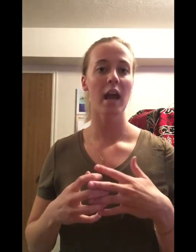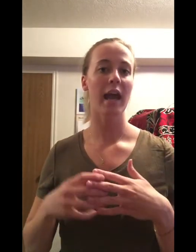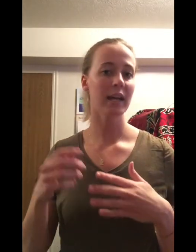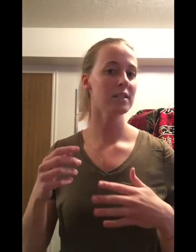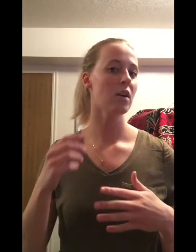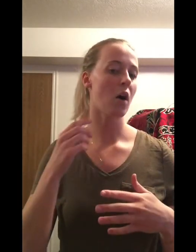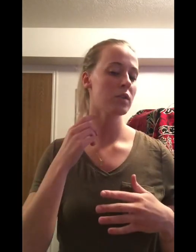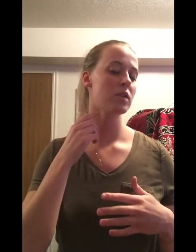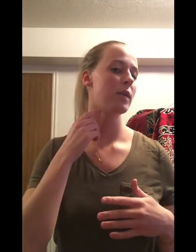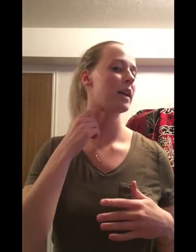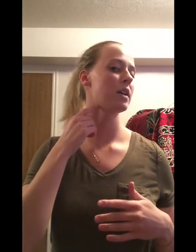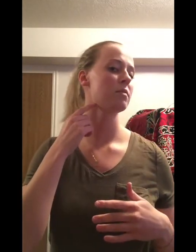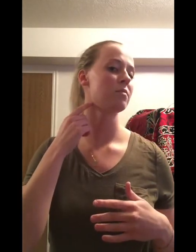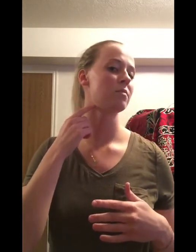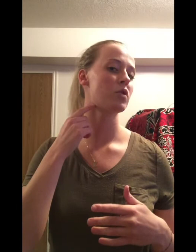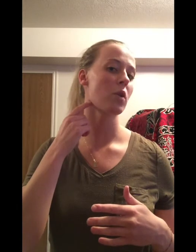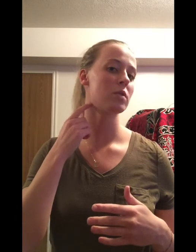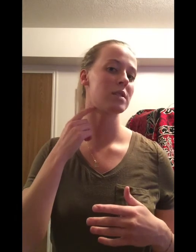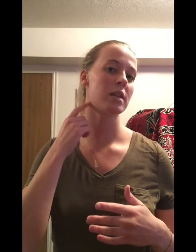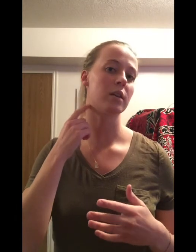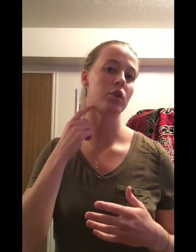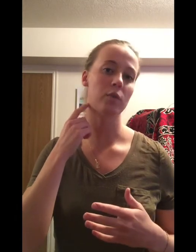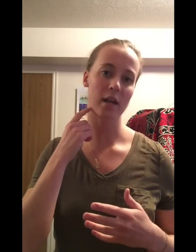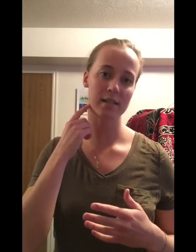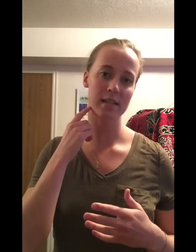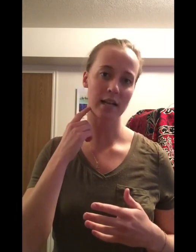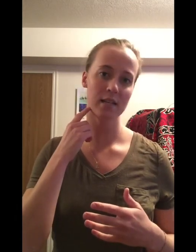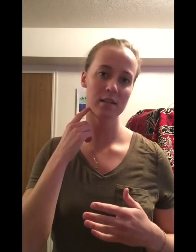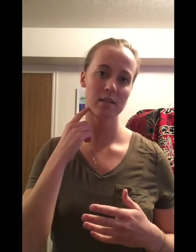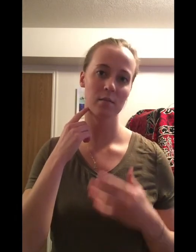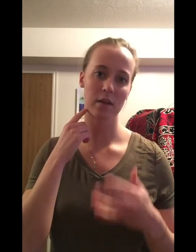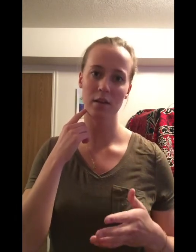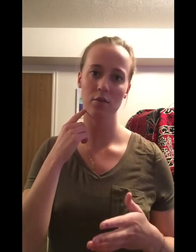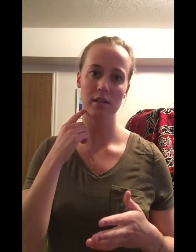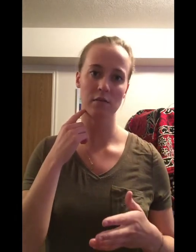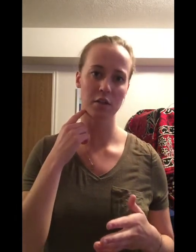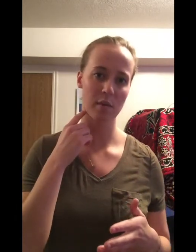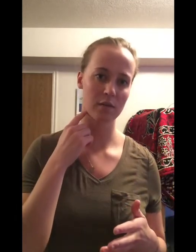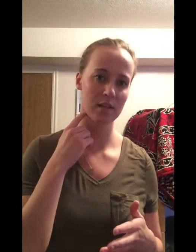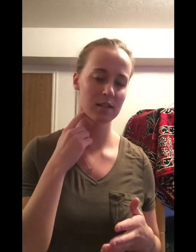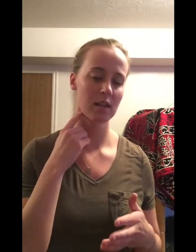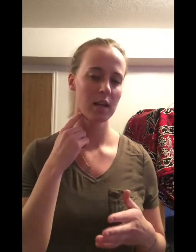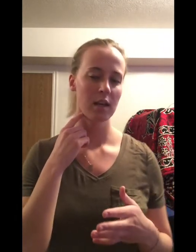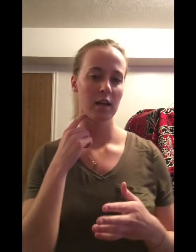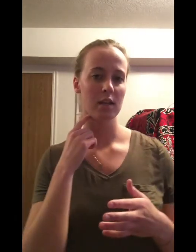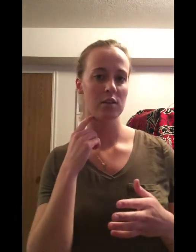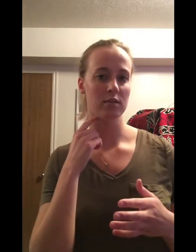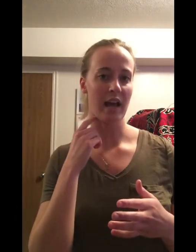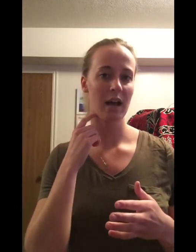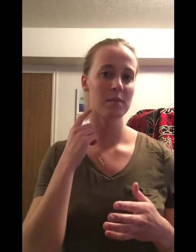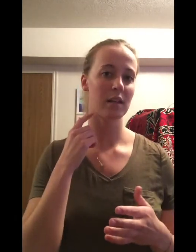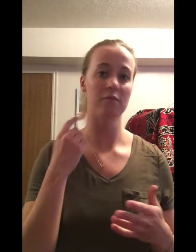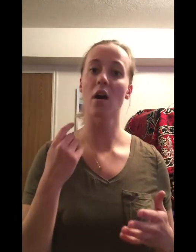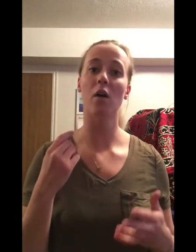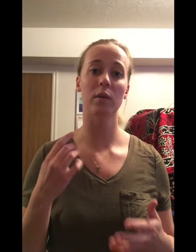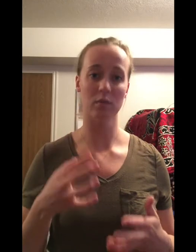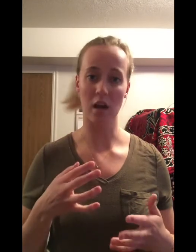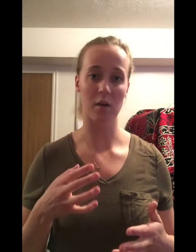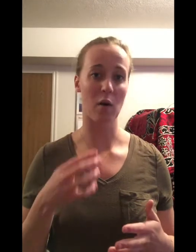And also, it controls the carotid sinus. I think you guys have learned about this in your labs, and if not, we will talk about